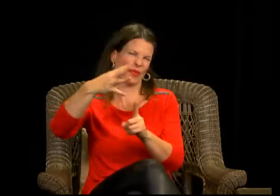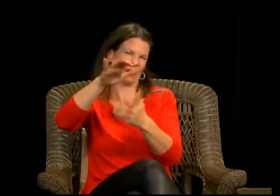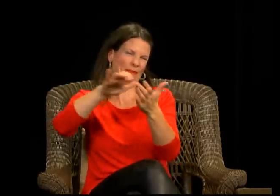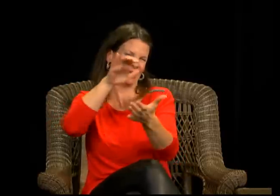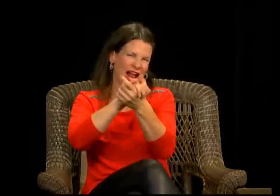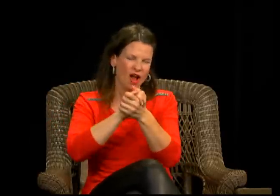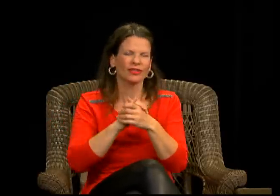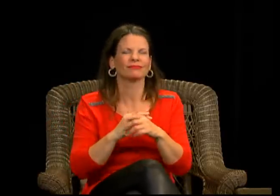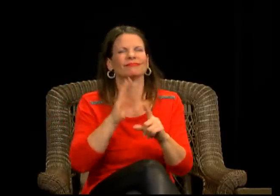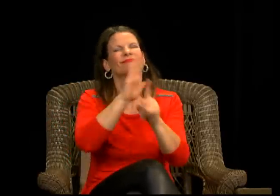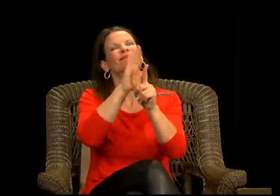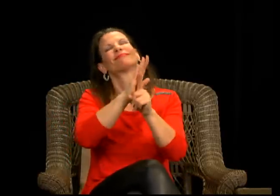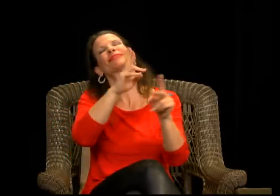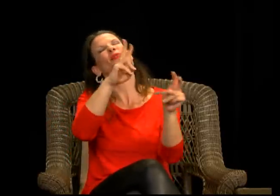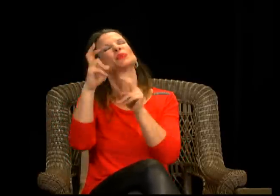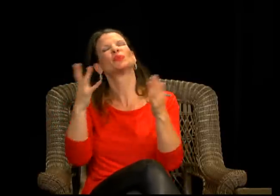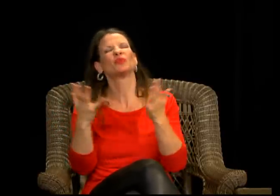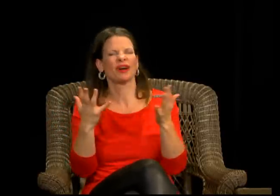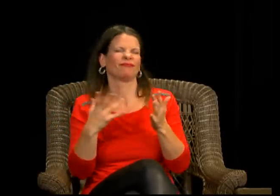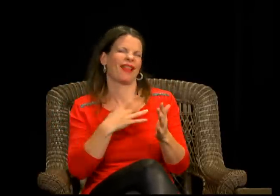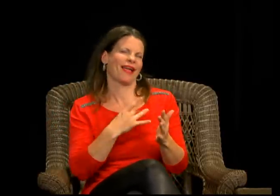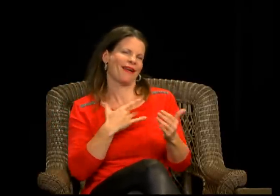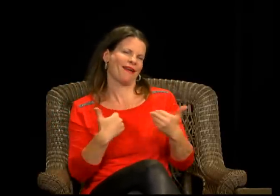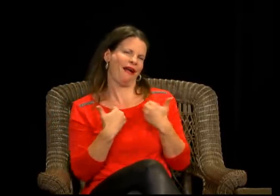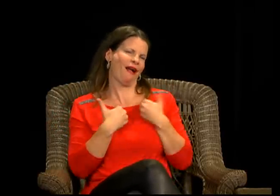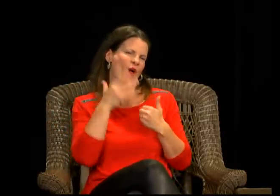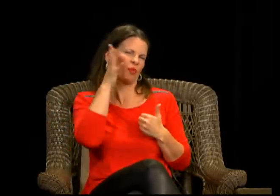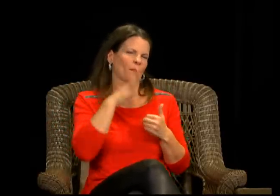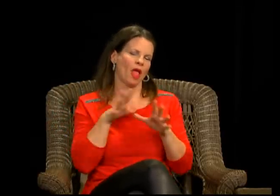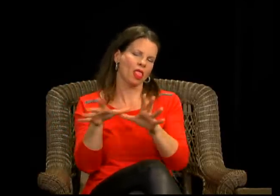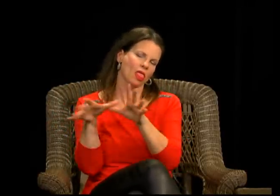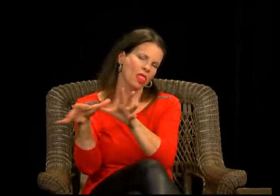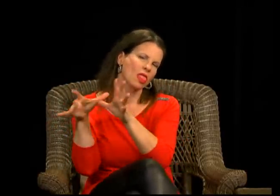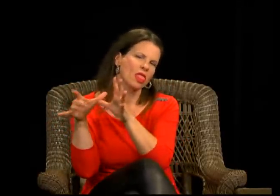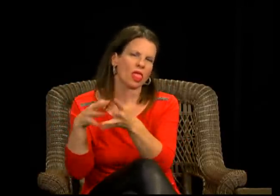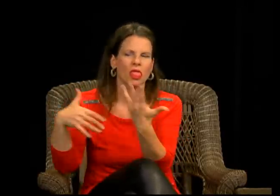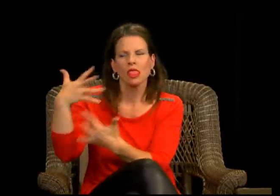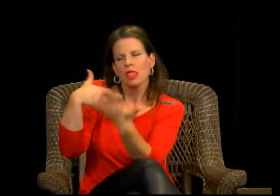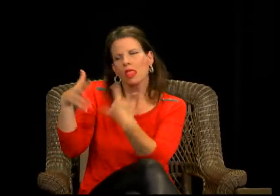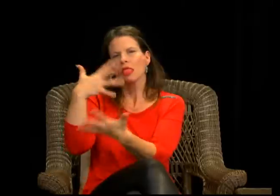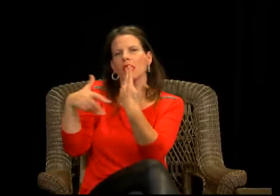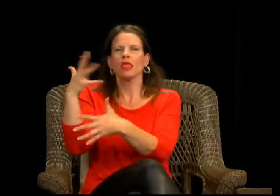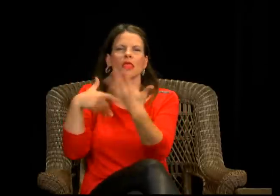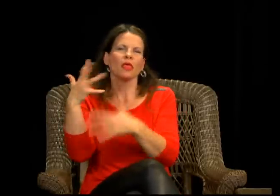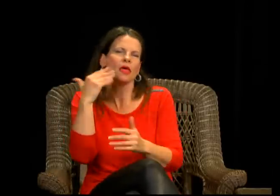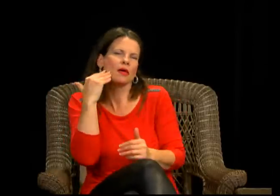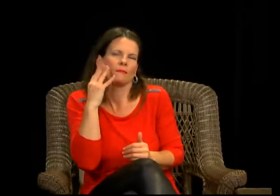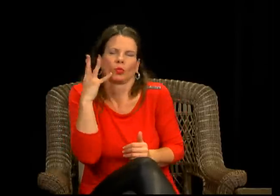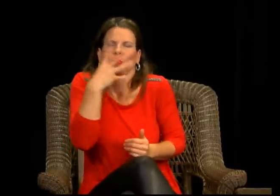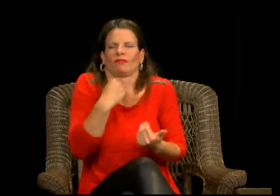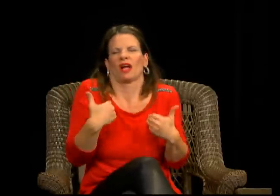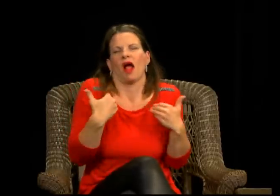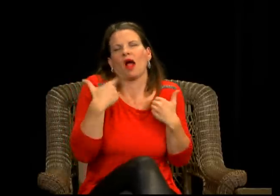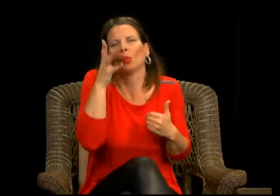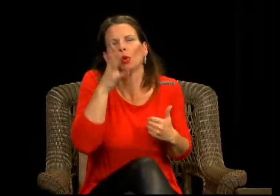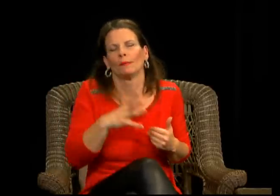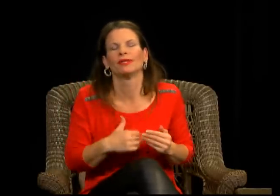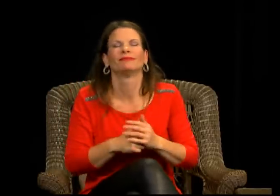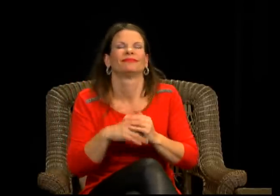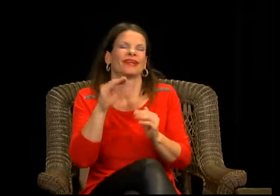now getting a divorce from her husband david foster you know i think that he had